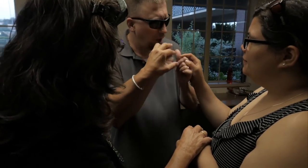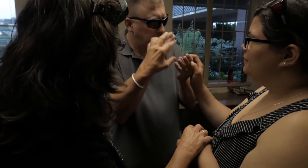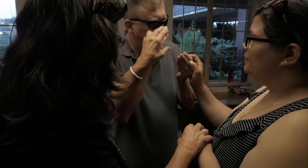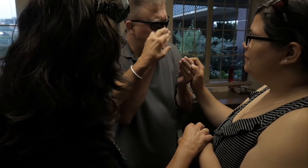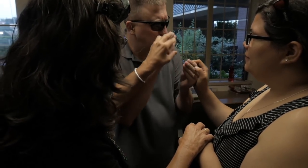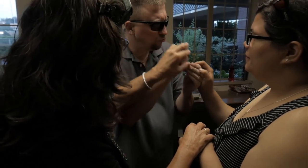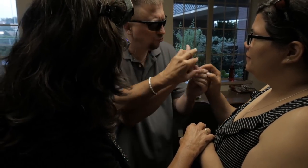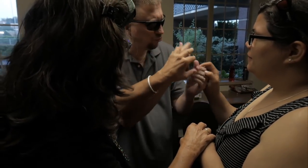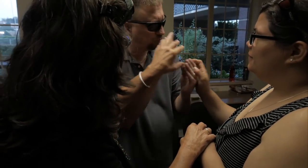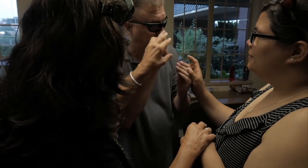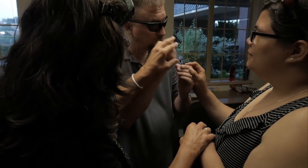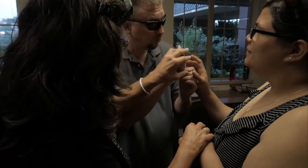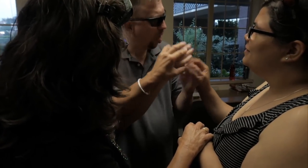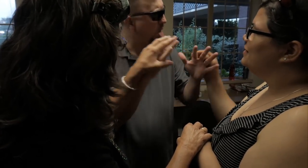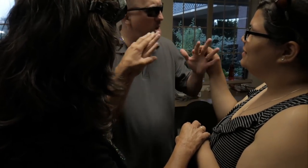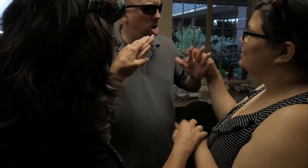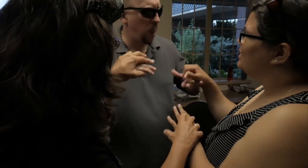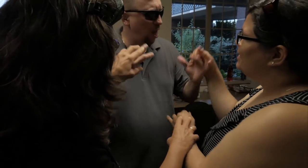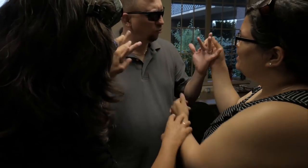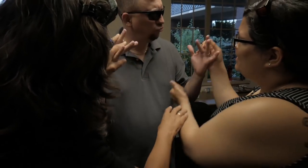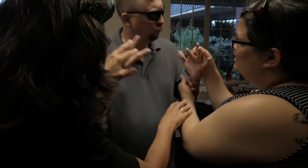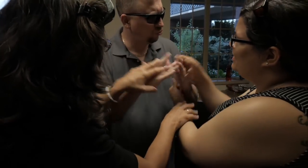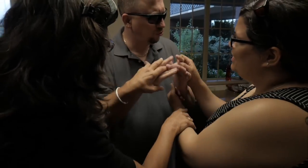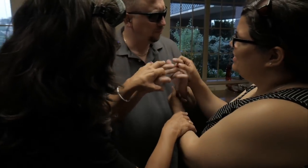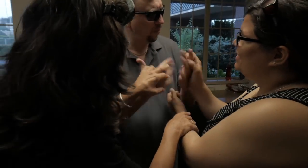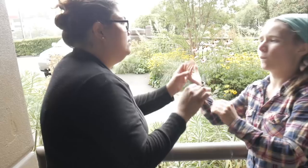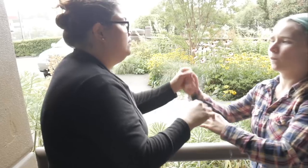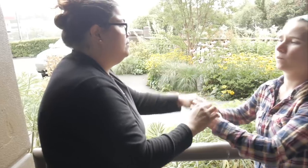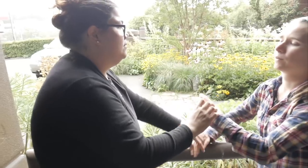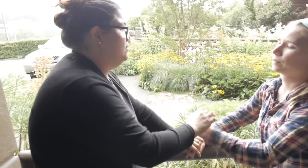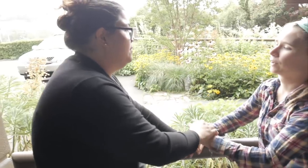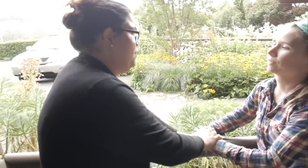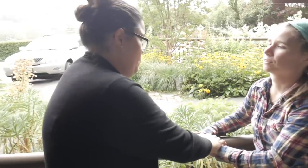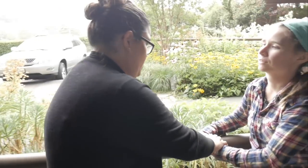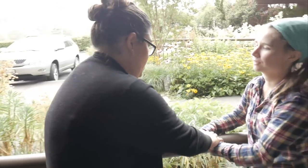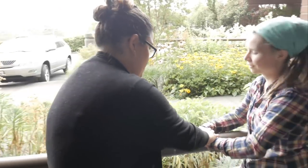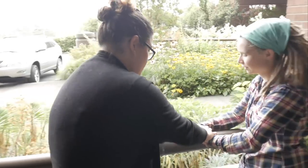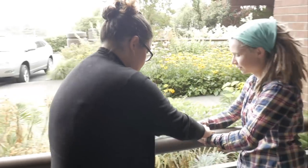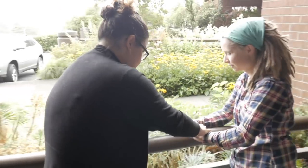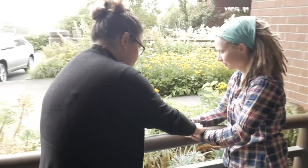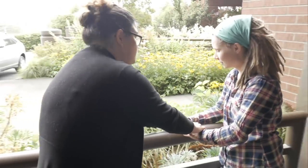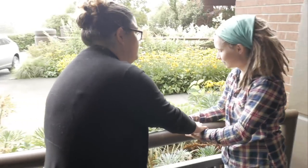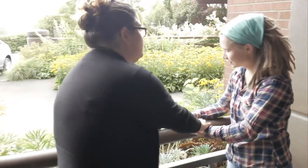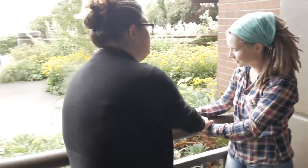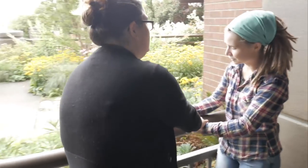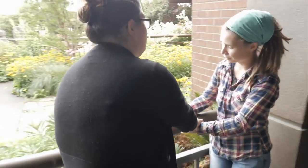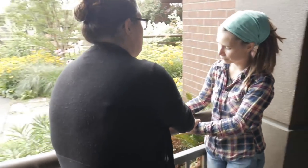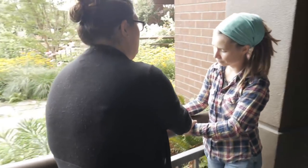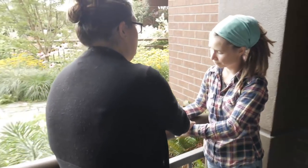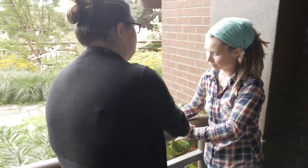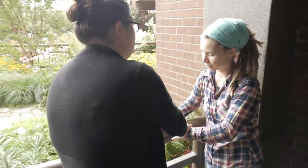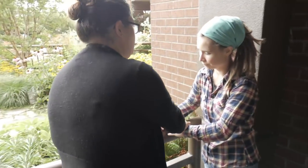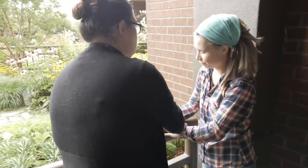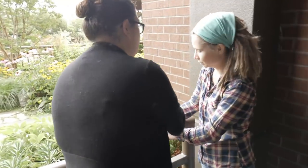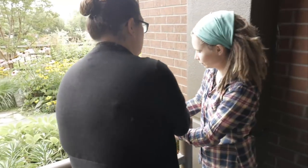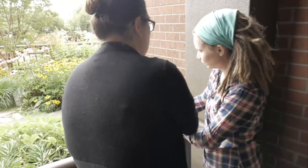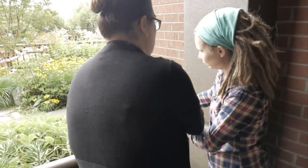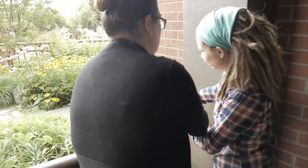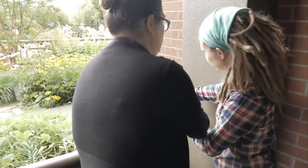Not like new. They haven't met yet. They the dialogue and action took shape, the group began developing